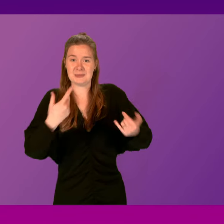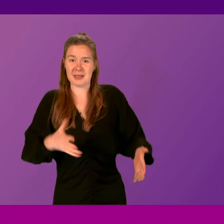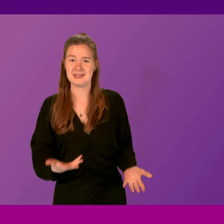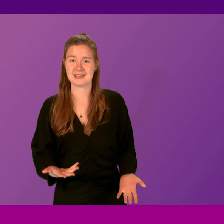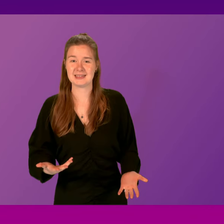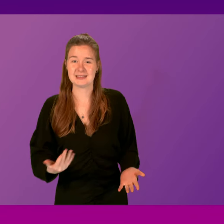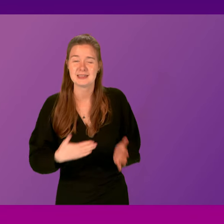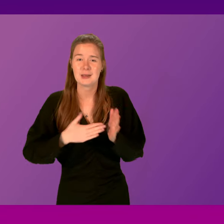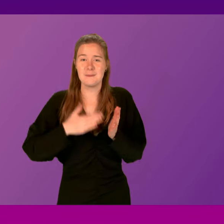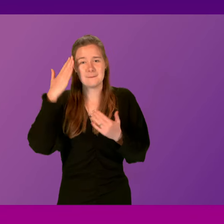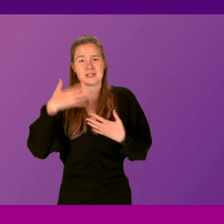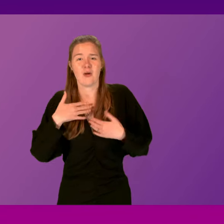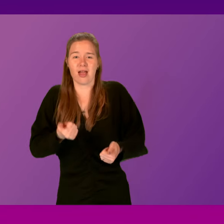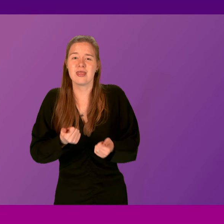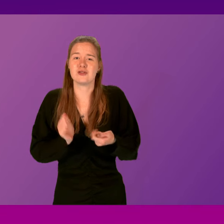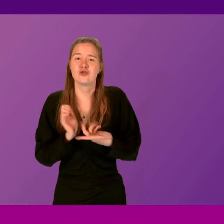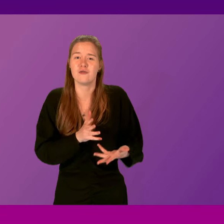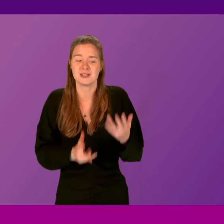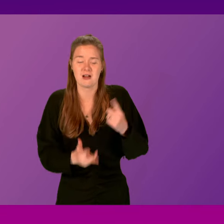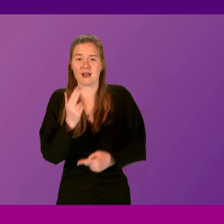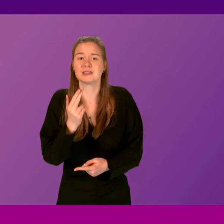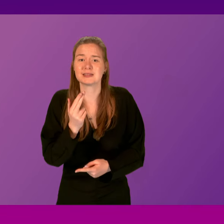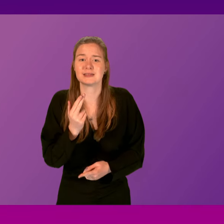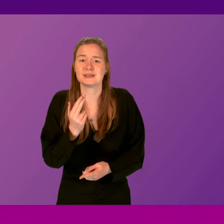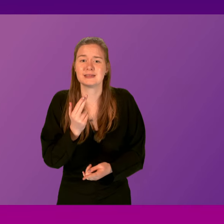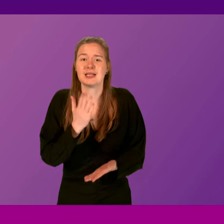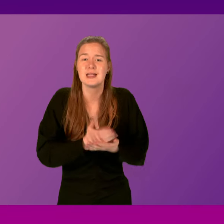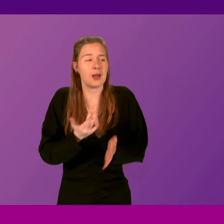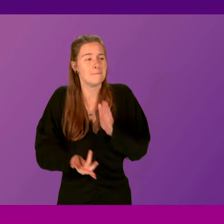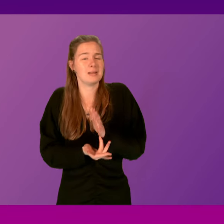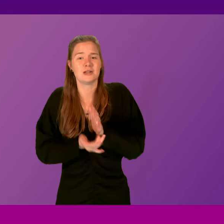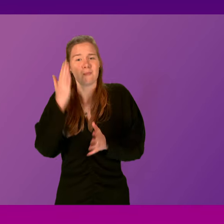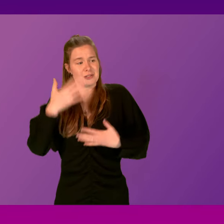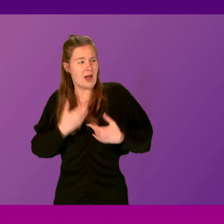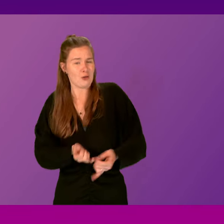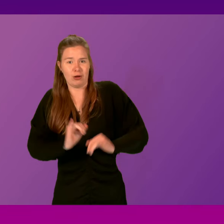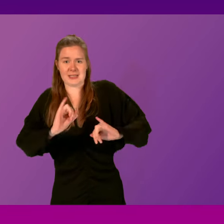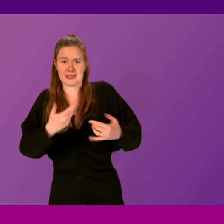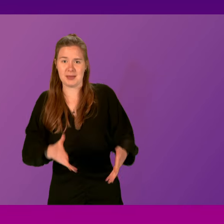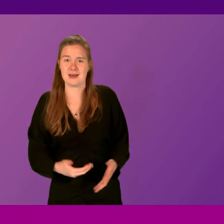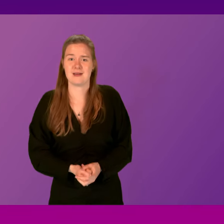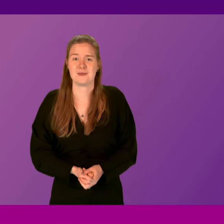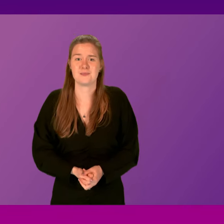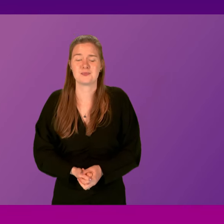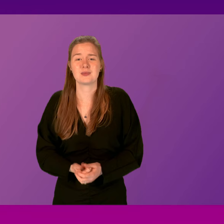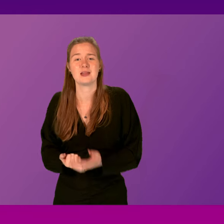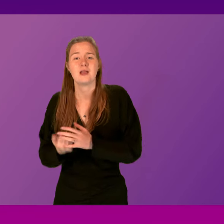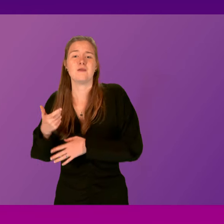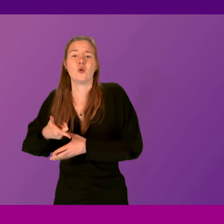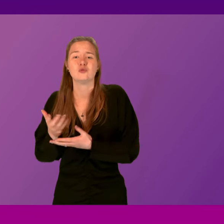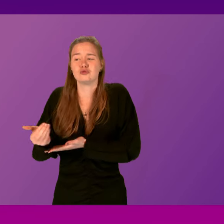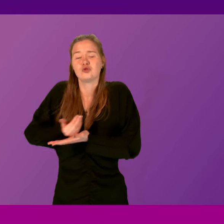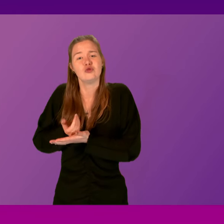Mental health services cut in real terms in the middle of a mental health crisis. And the fuel and security fund